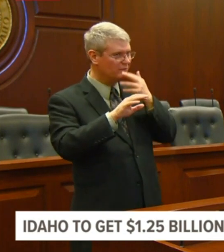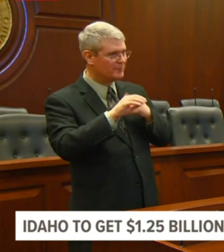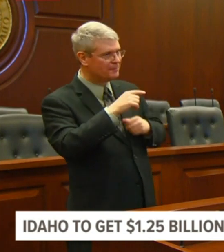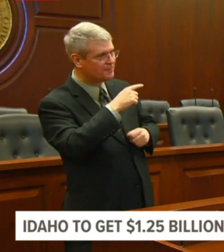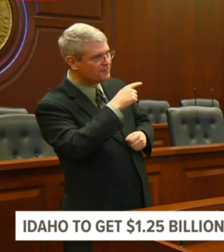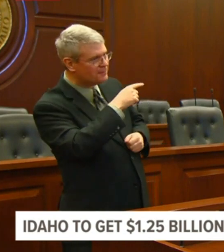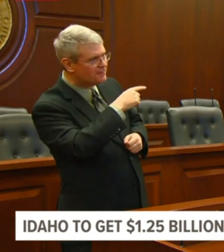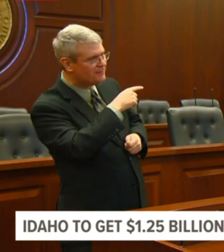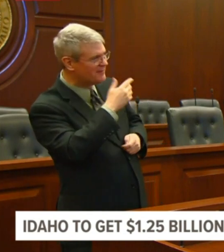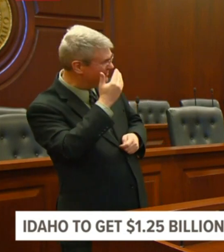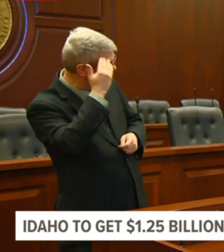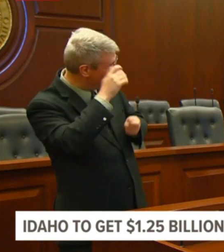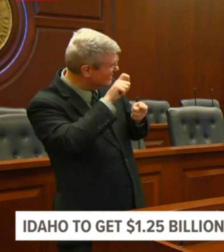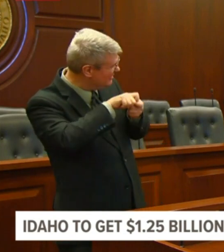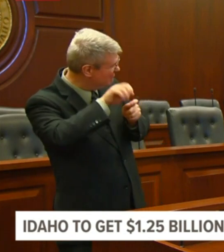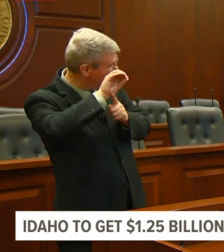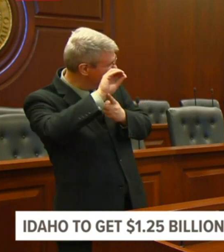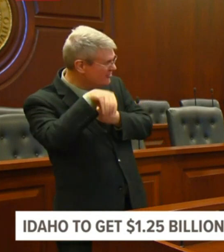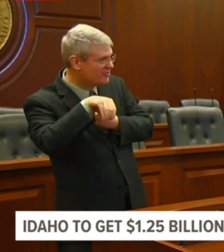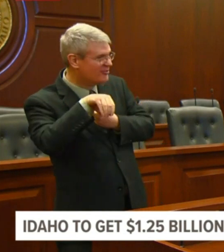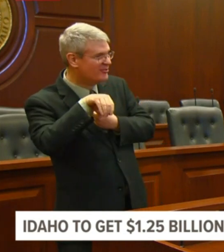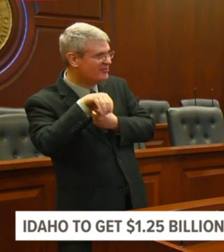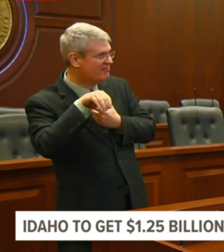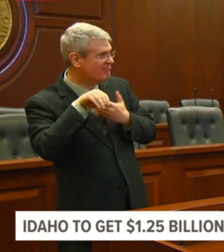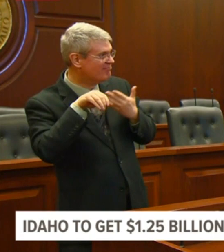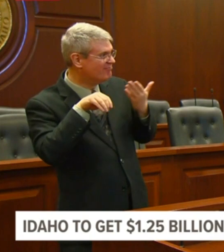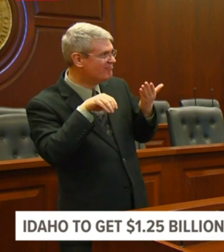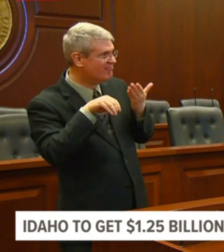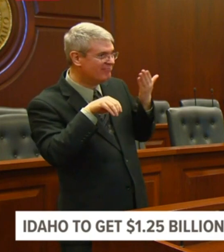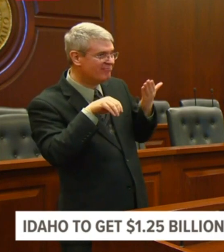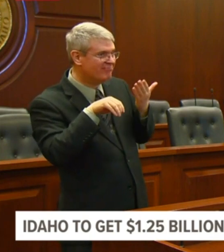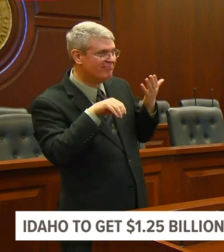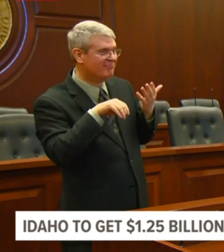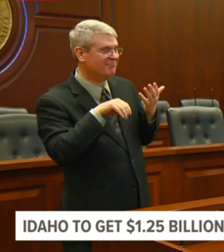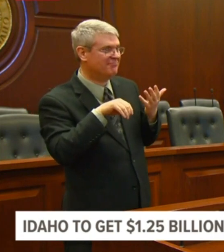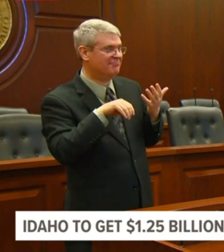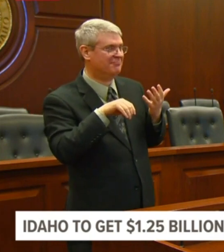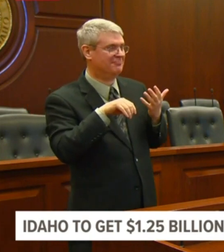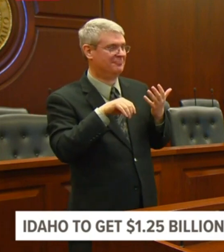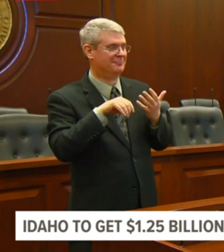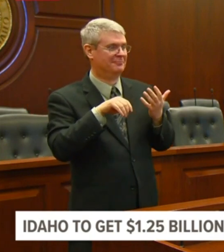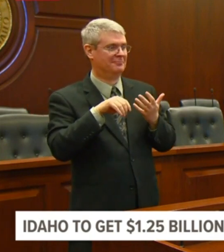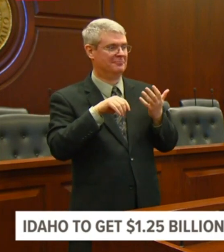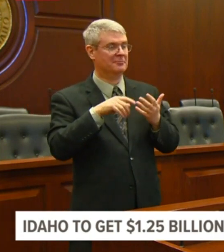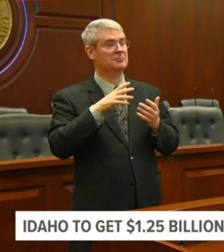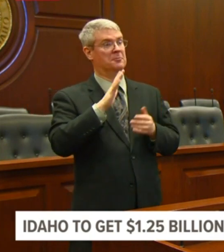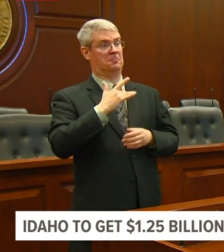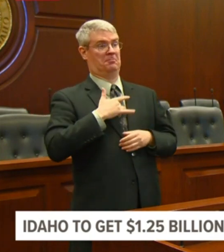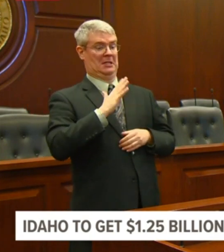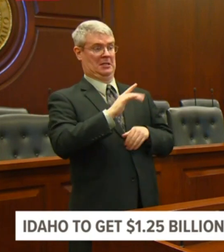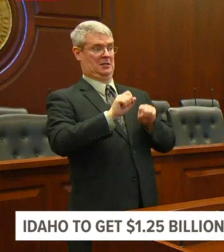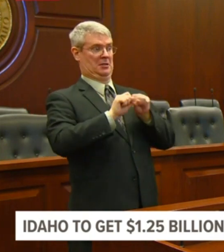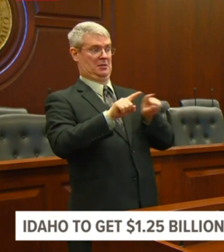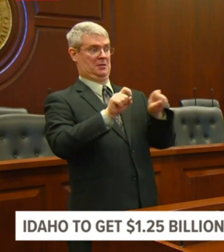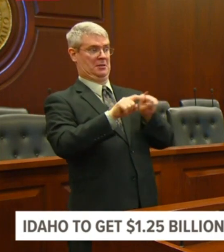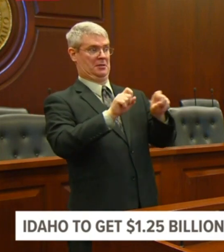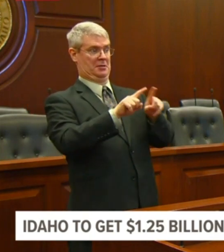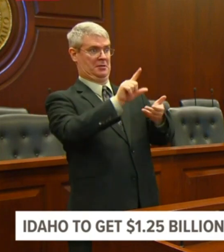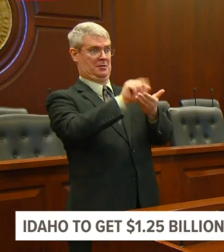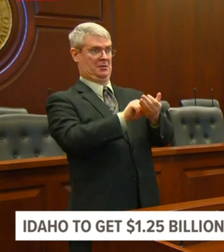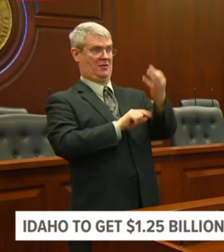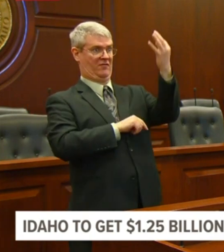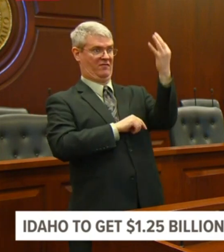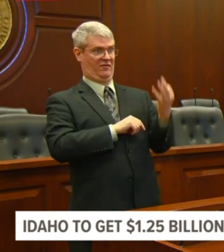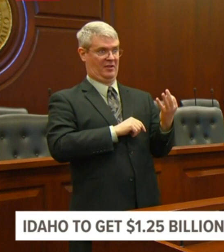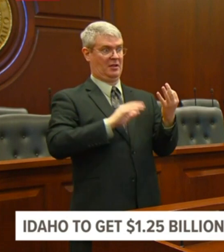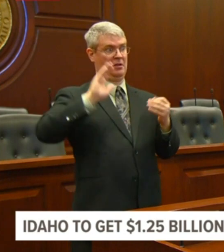you know, they come out on, on Fridays on the national level and then ours, ours come a little later,